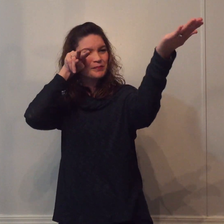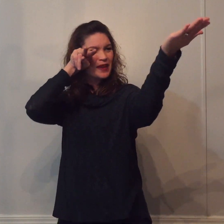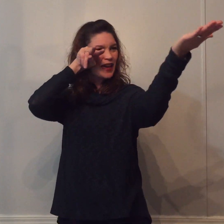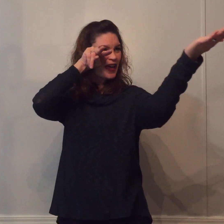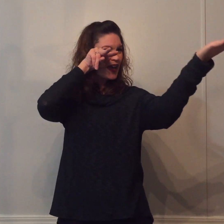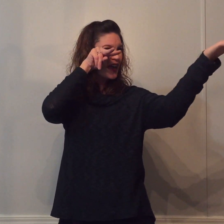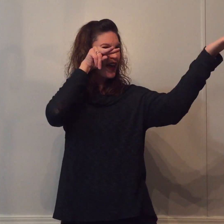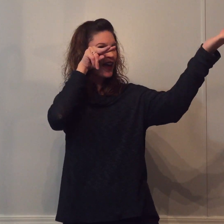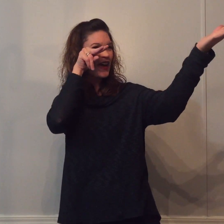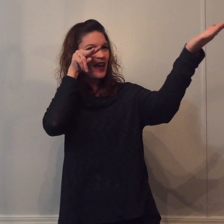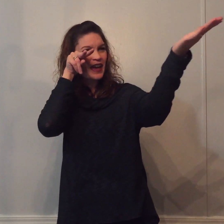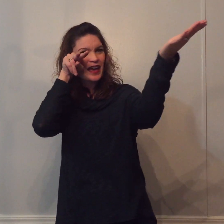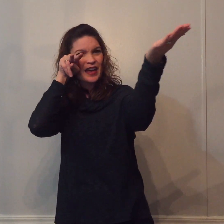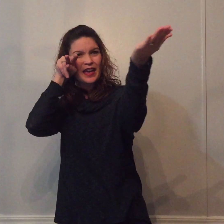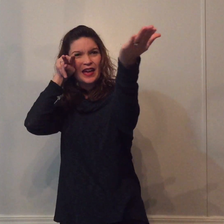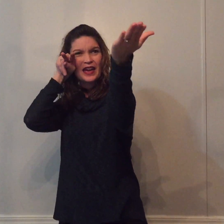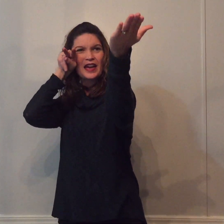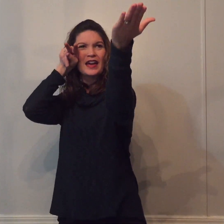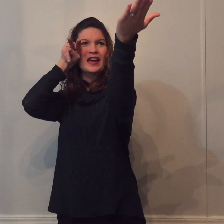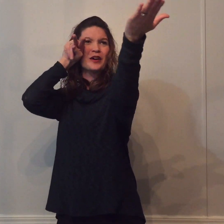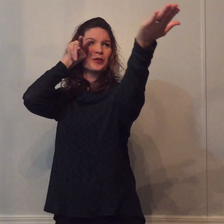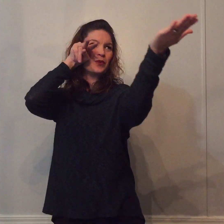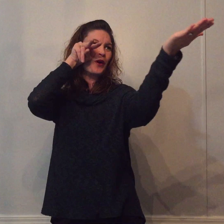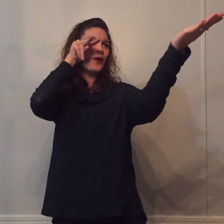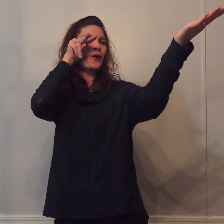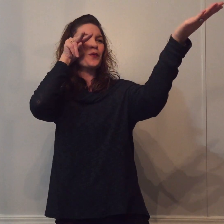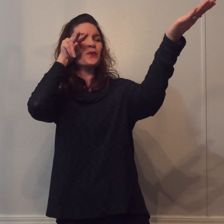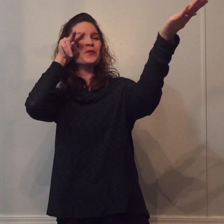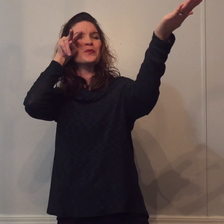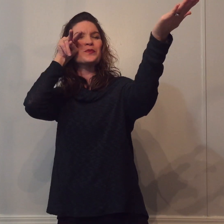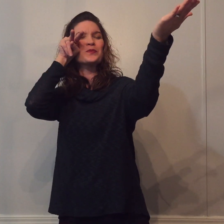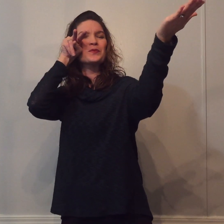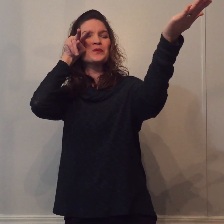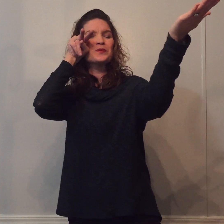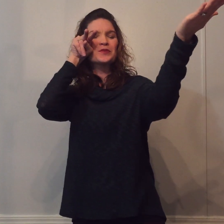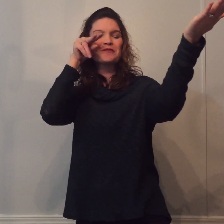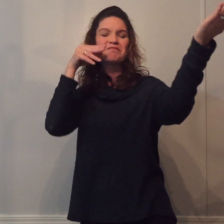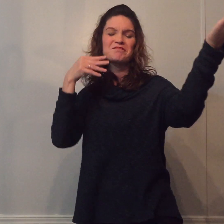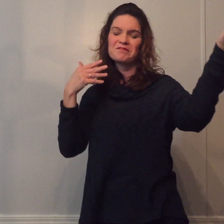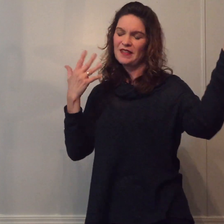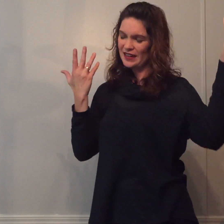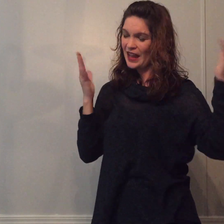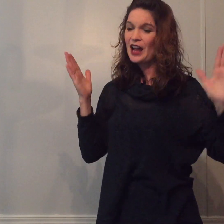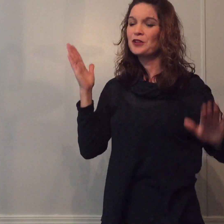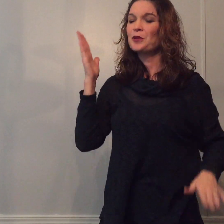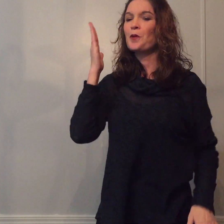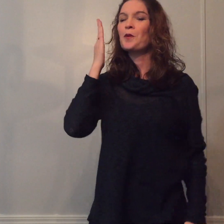sparrow. And I know